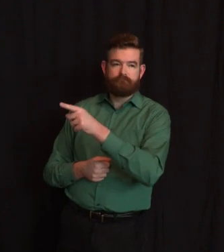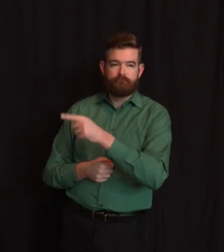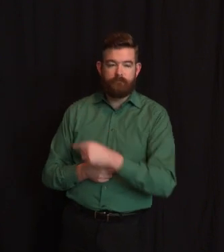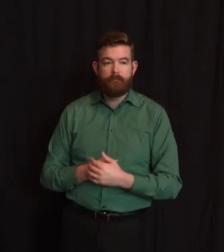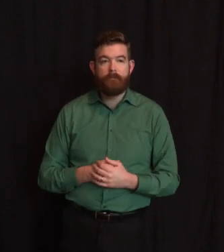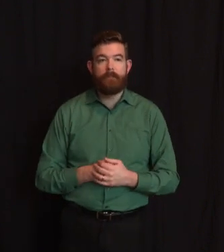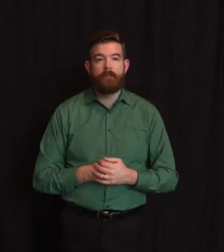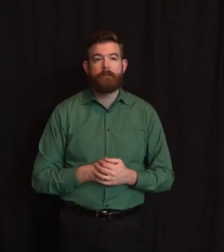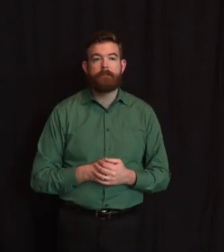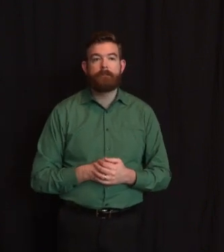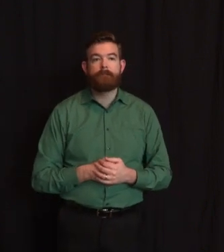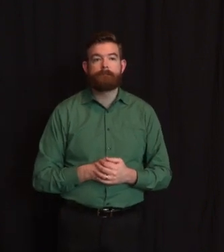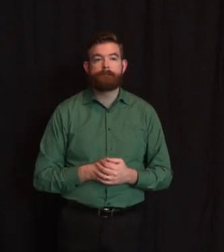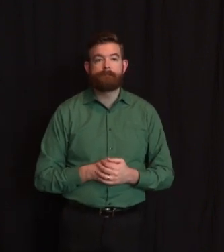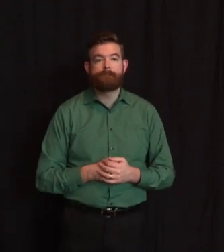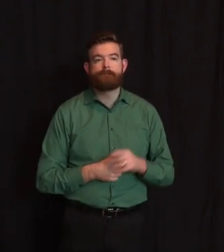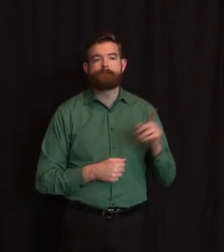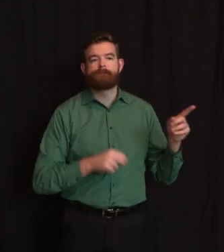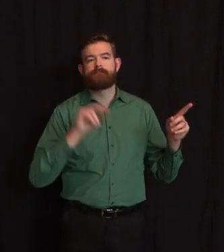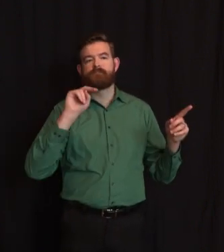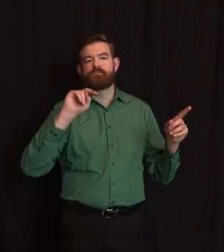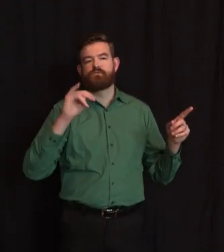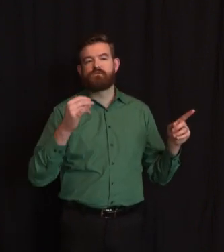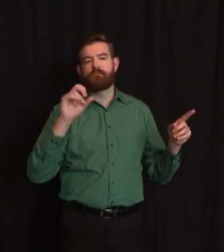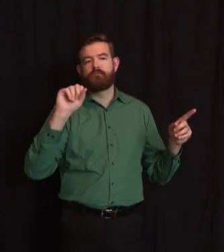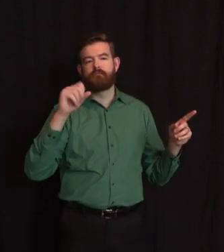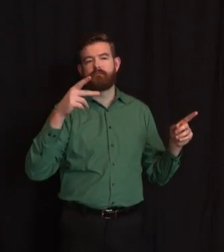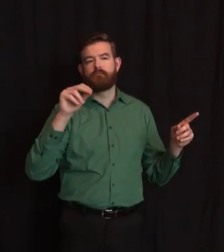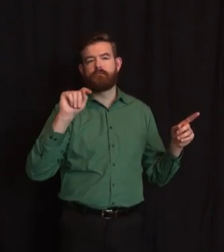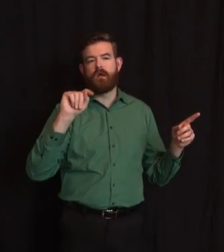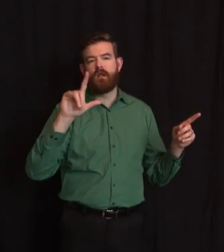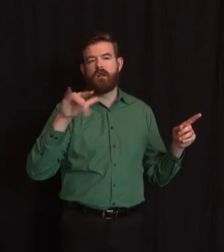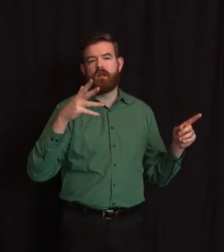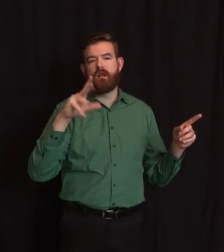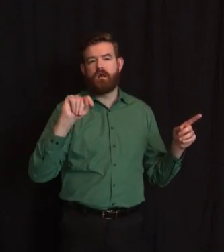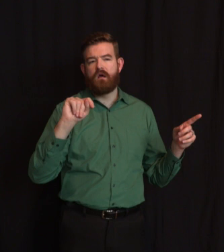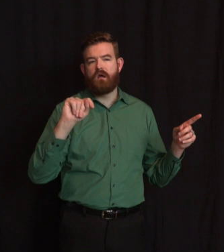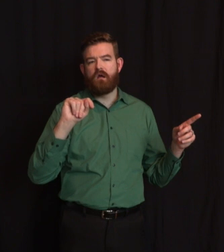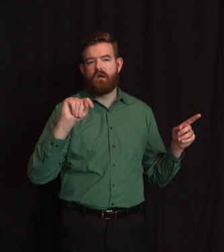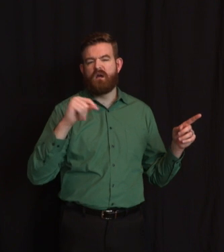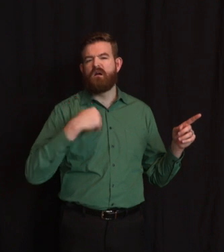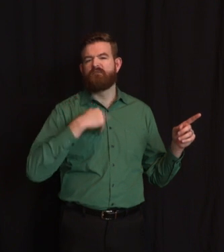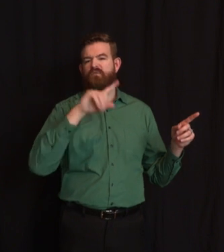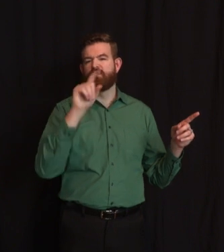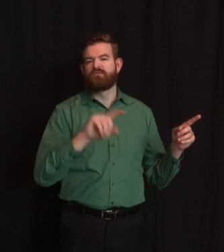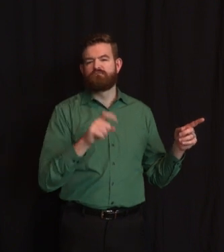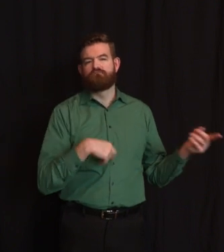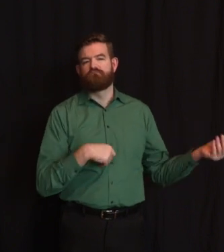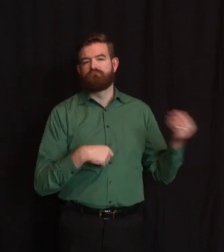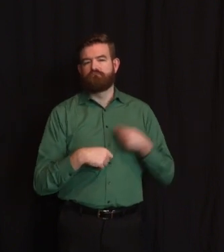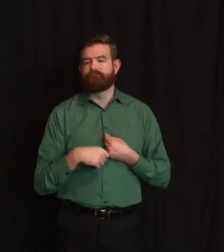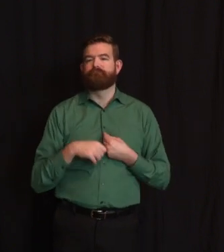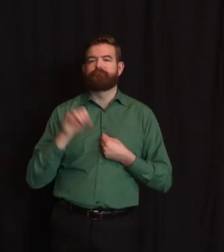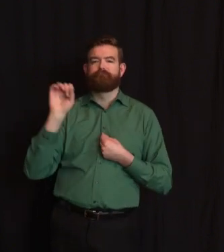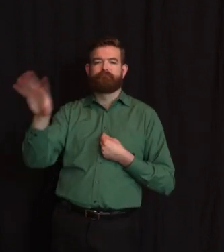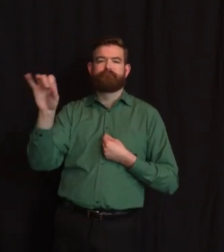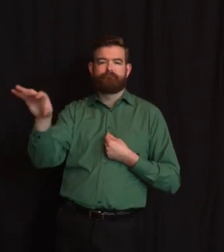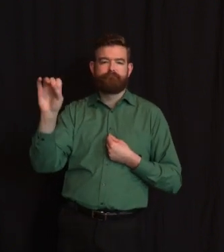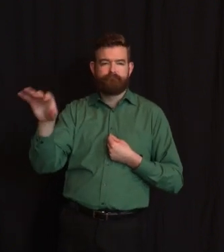Multiple part but related question. Can you give us an update on furloughs of inmates from prison? Has it started yet or when will